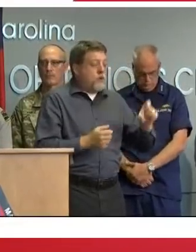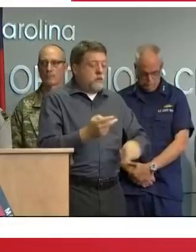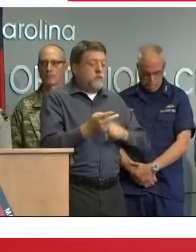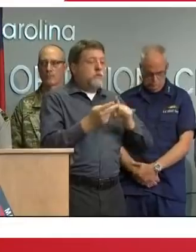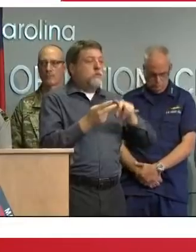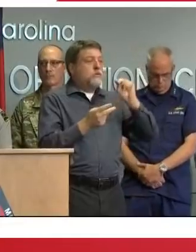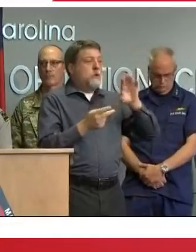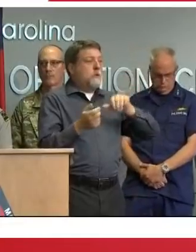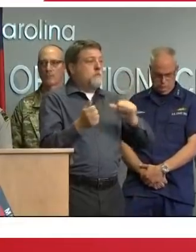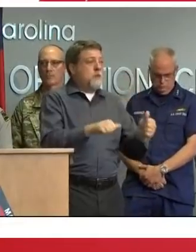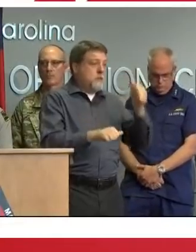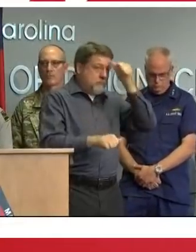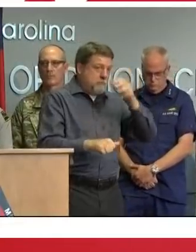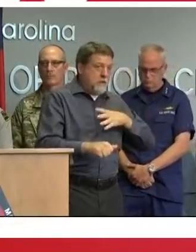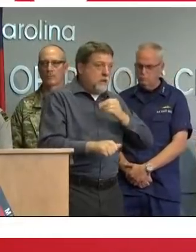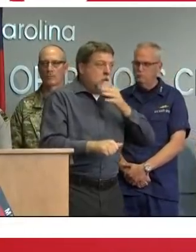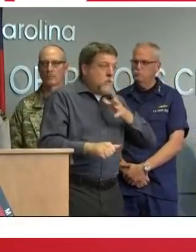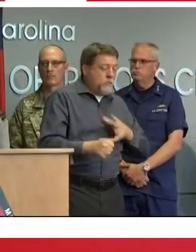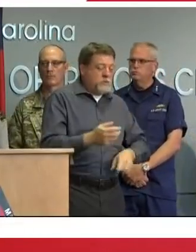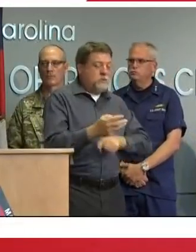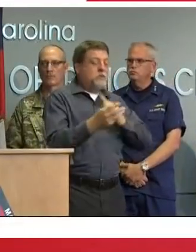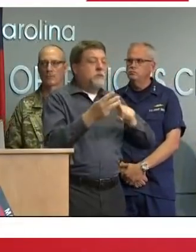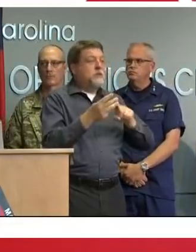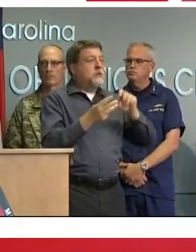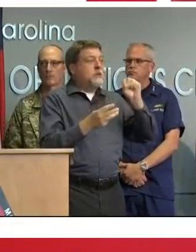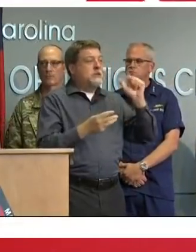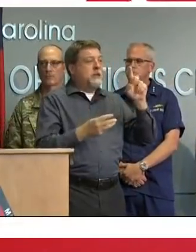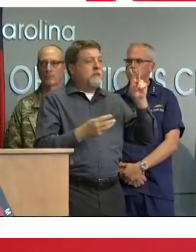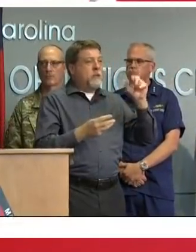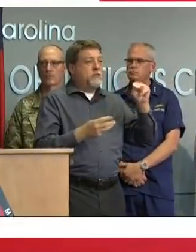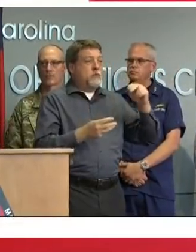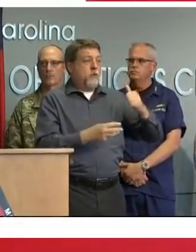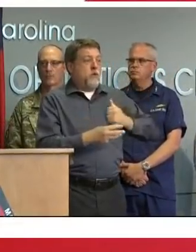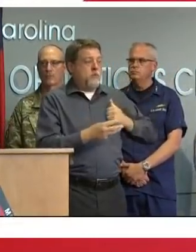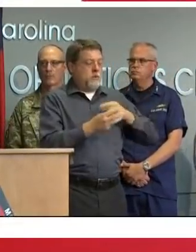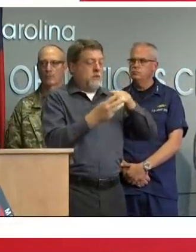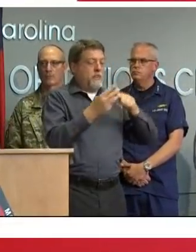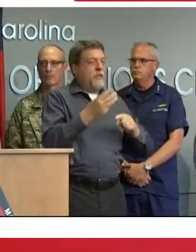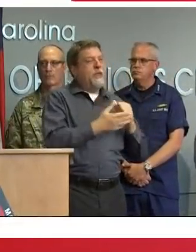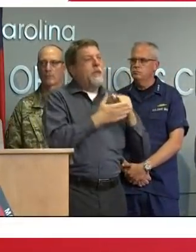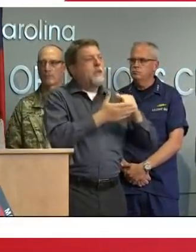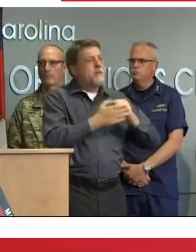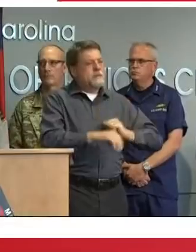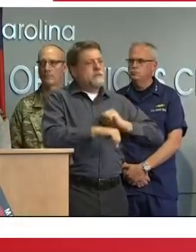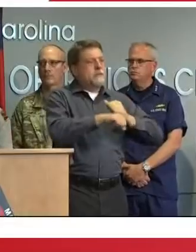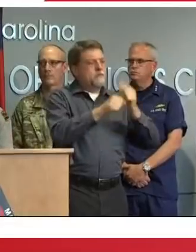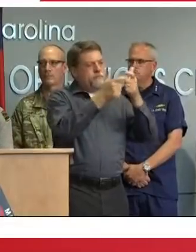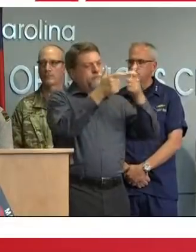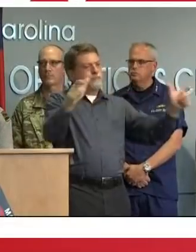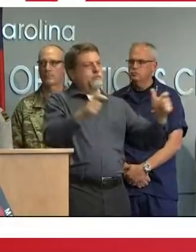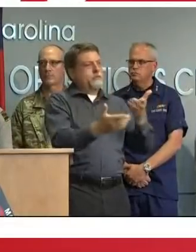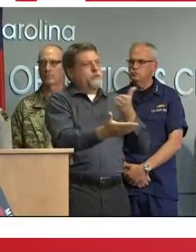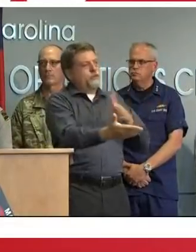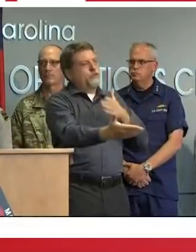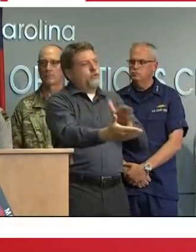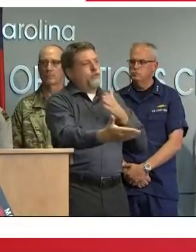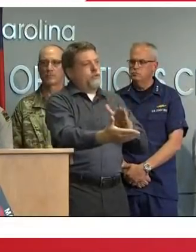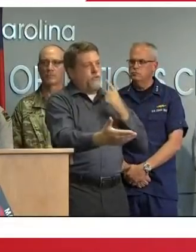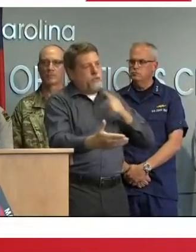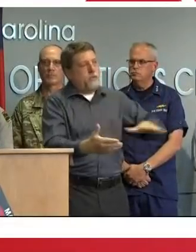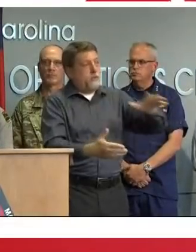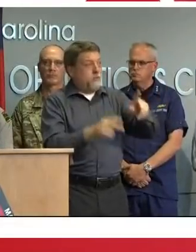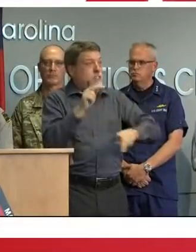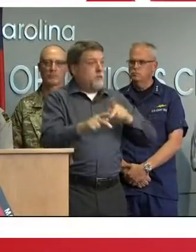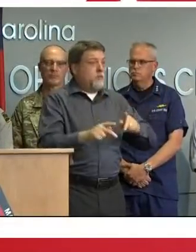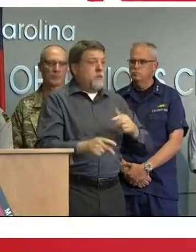Carolina Baptist men and women and also the Salvation Army to set up mass feeding kitchens we anticipate setting up